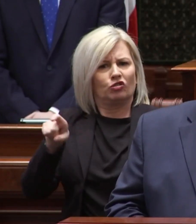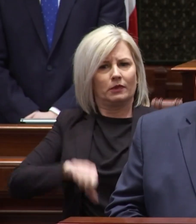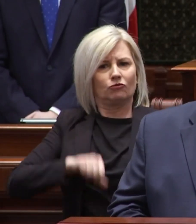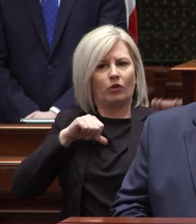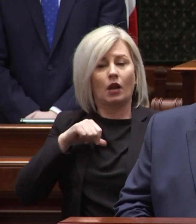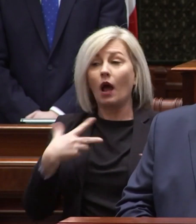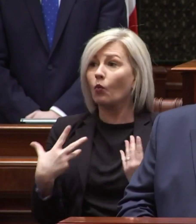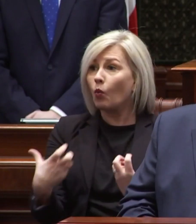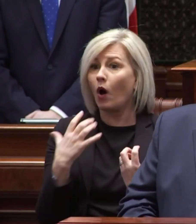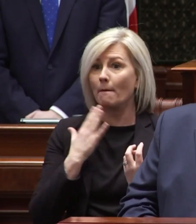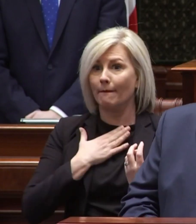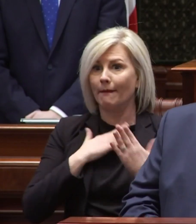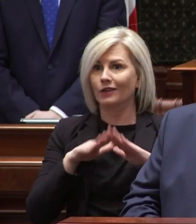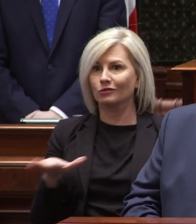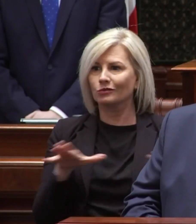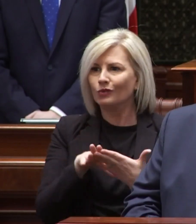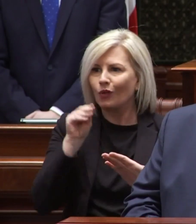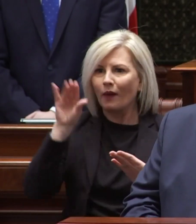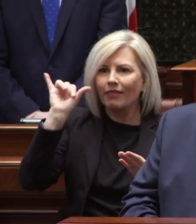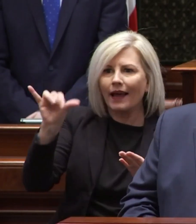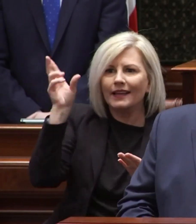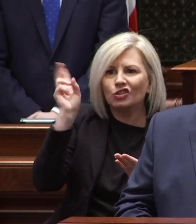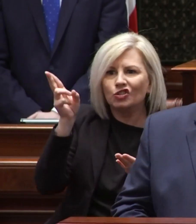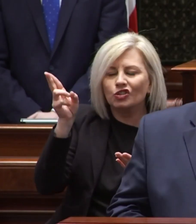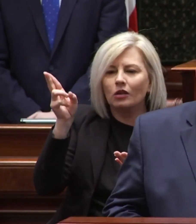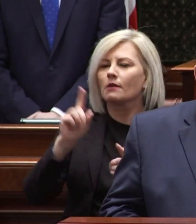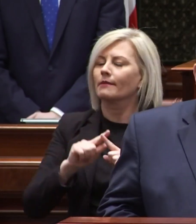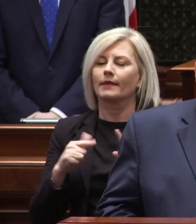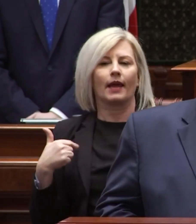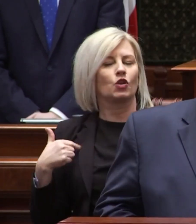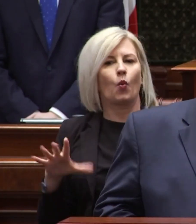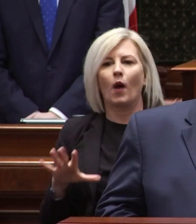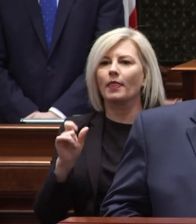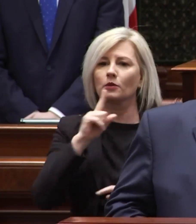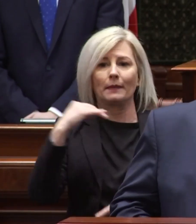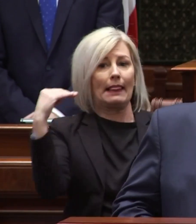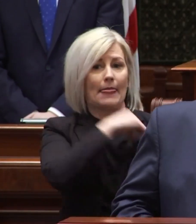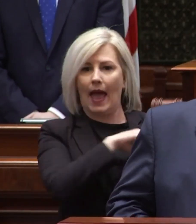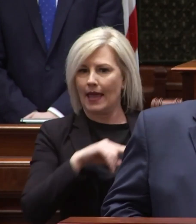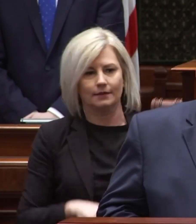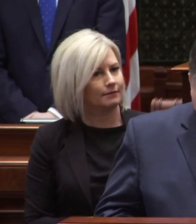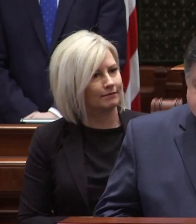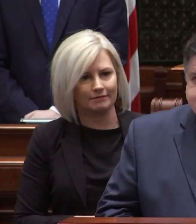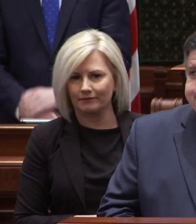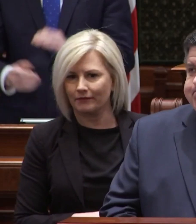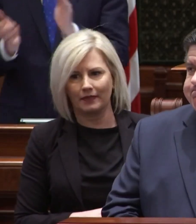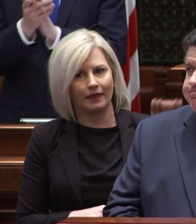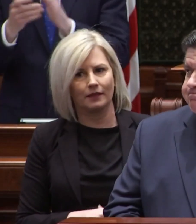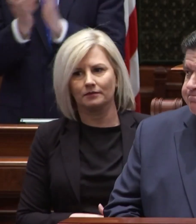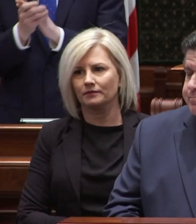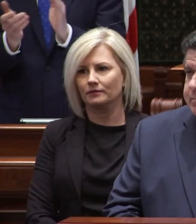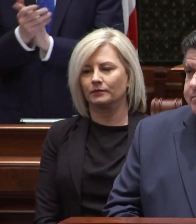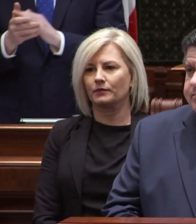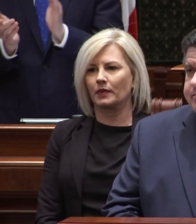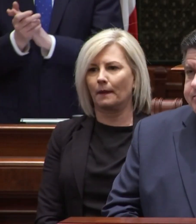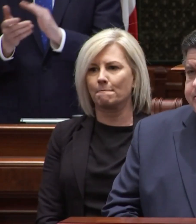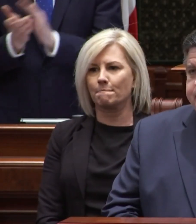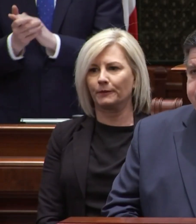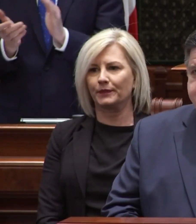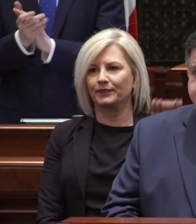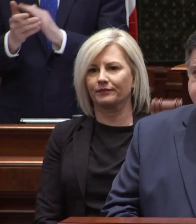of, and I want my children to learn that history, but I don't want them to be lied to. want them